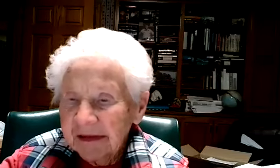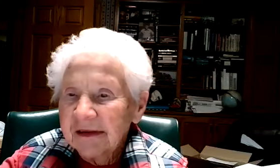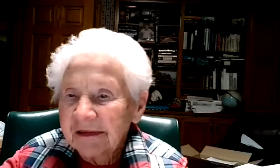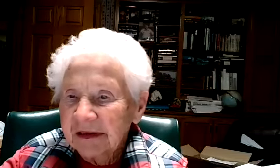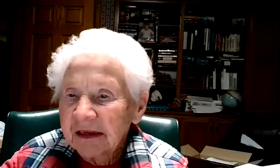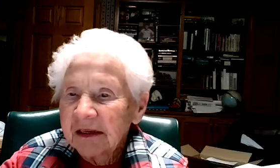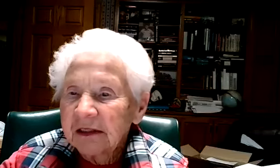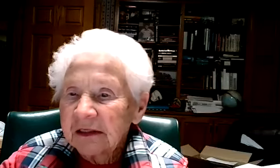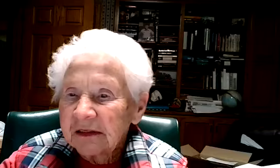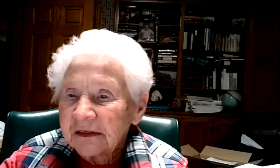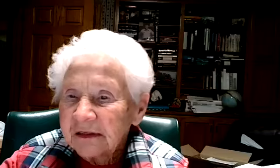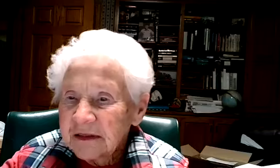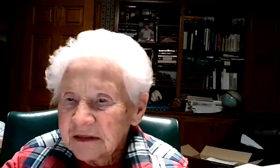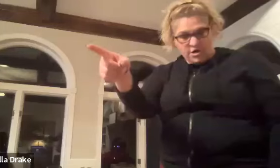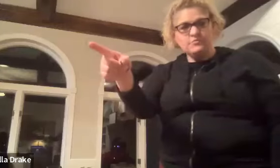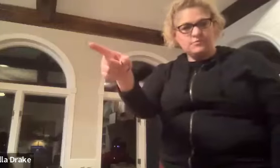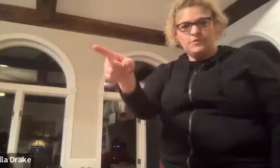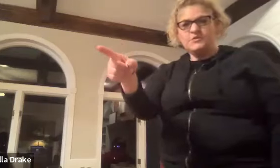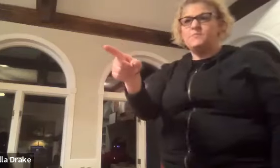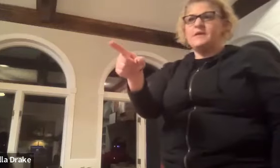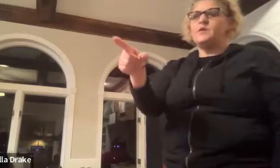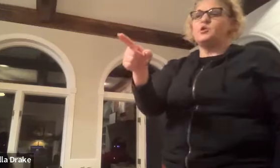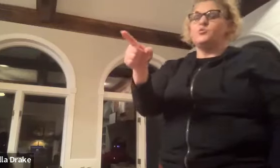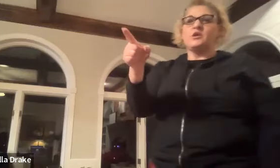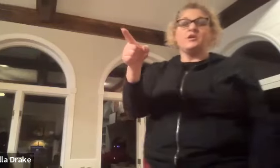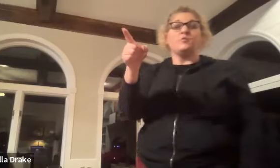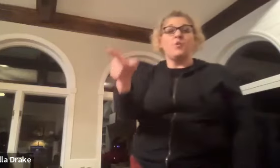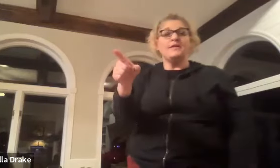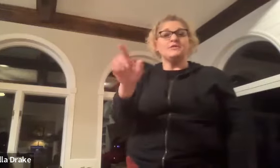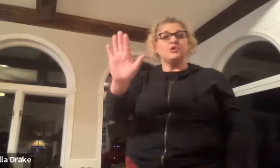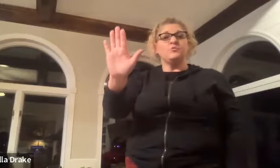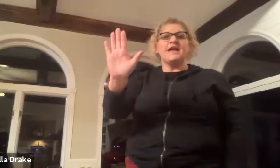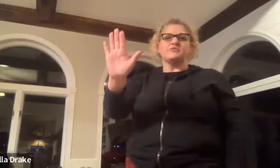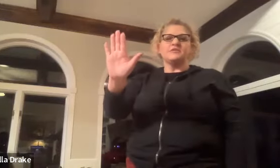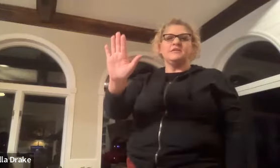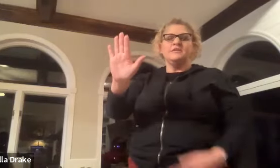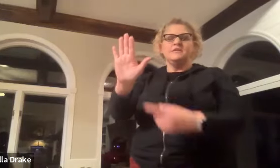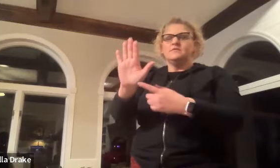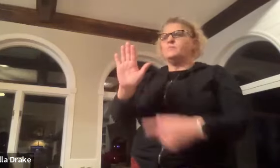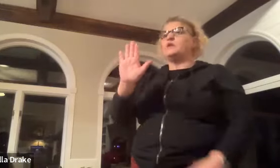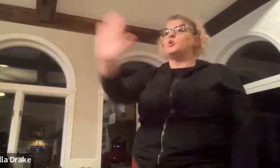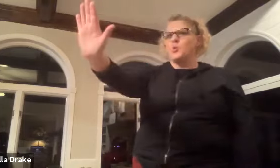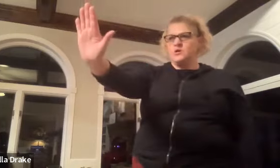and your would be you would could either point or you would actually be your